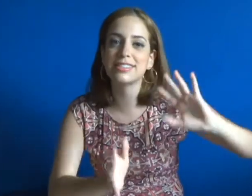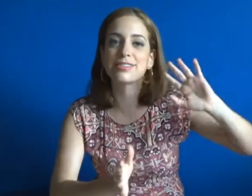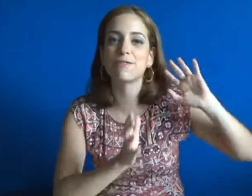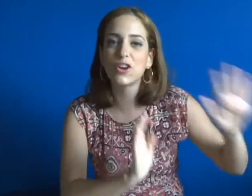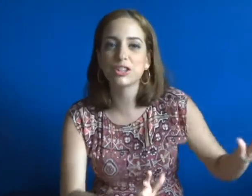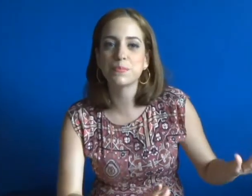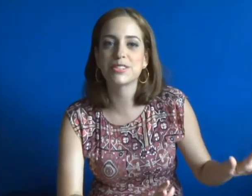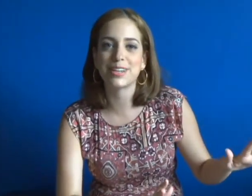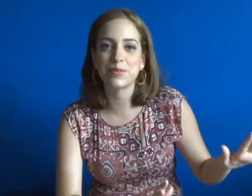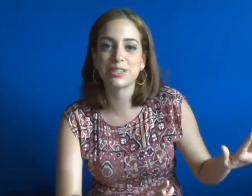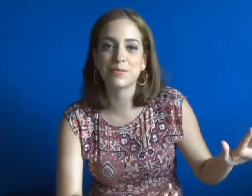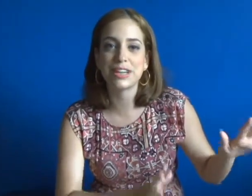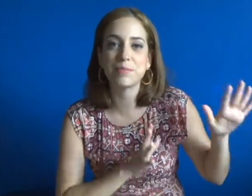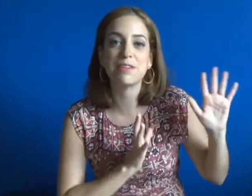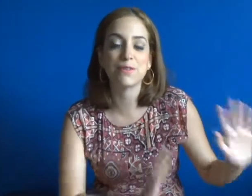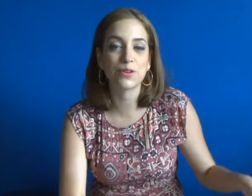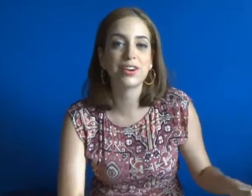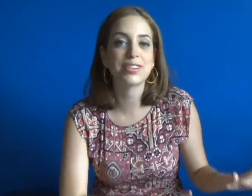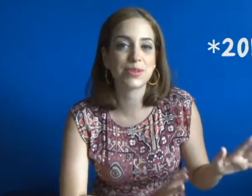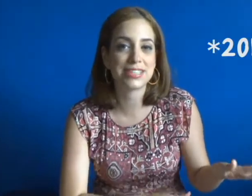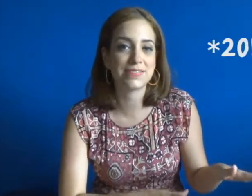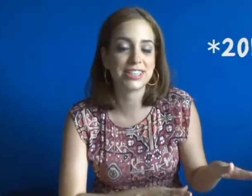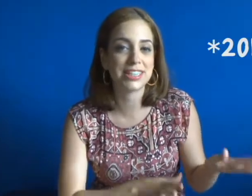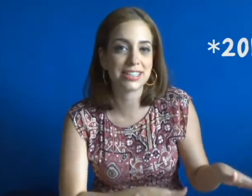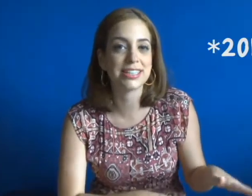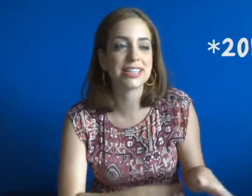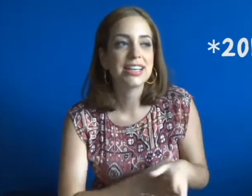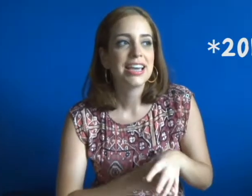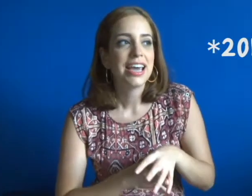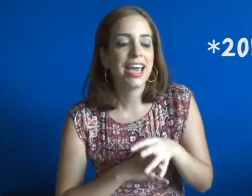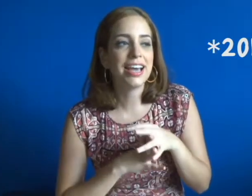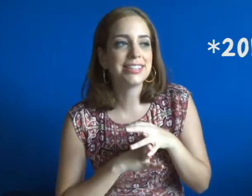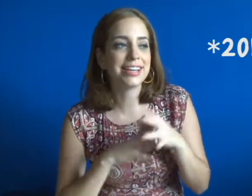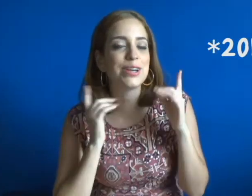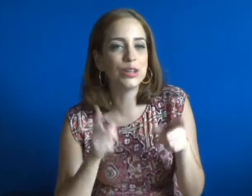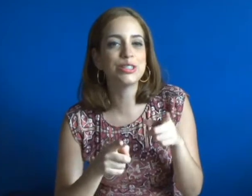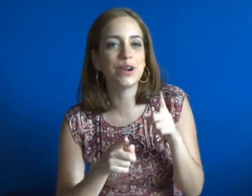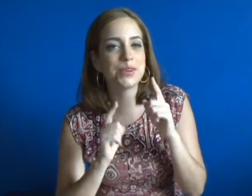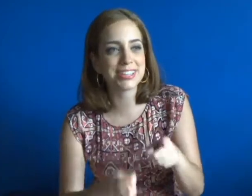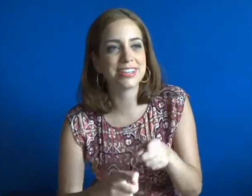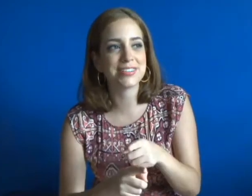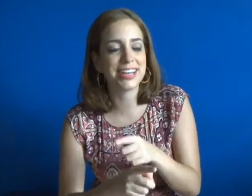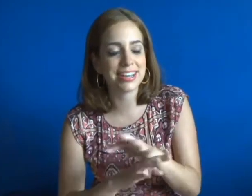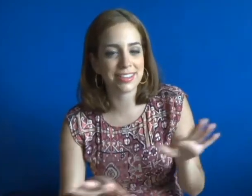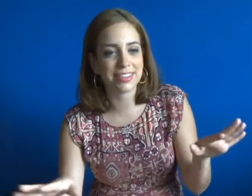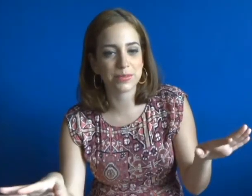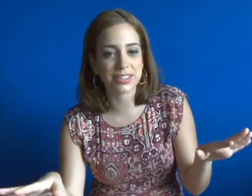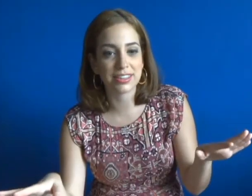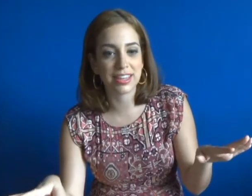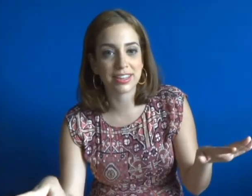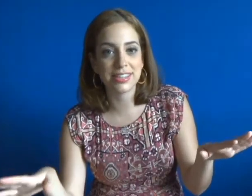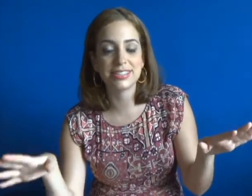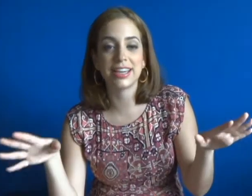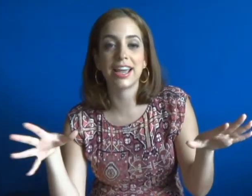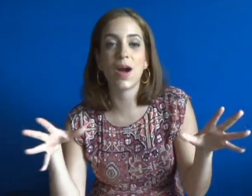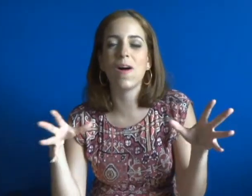list of all the books that I wanted to read before 2017 ended. And I told you I wasn't going to read anything that wasn't in that list and I